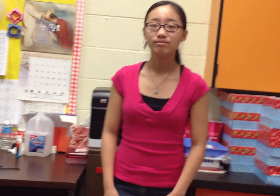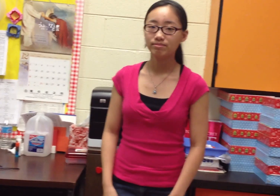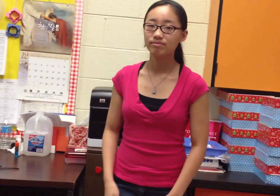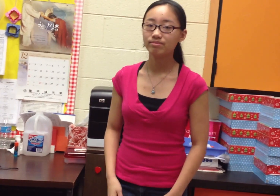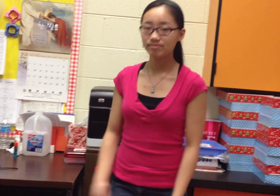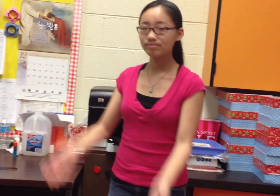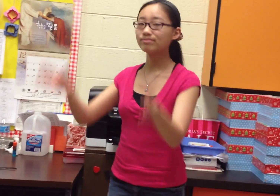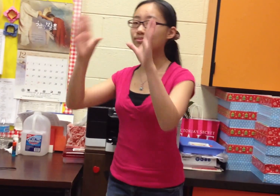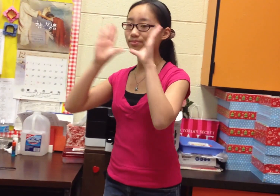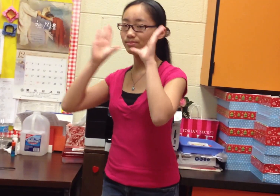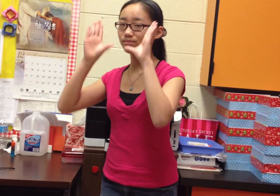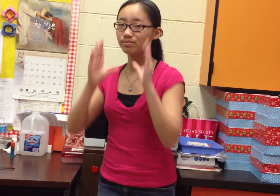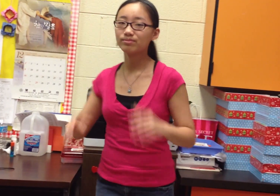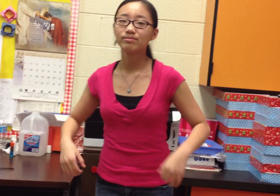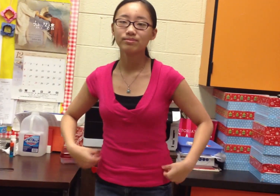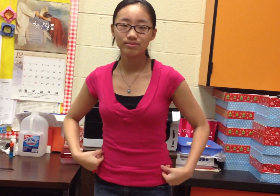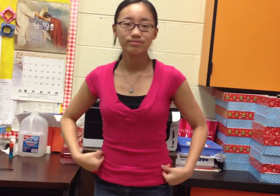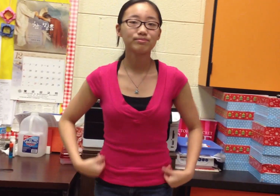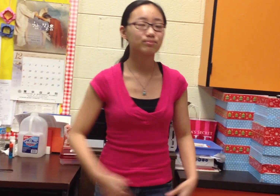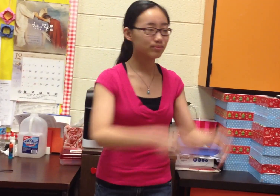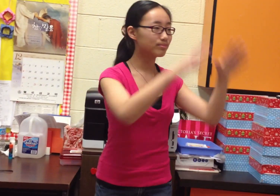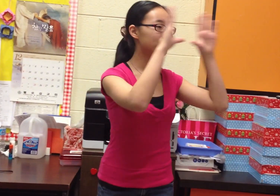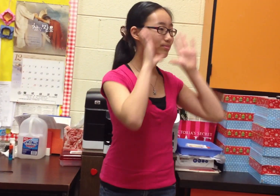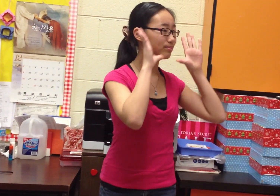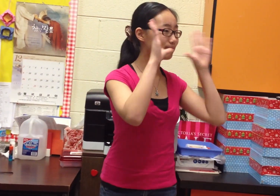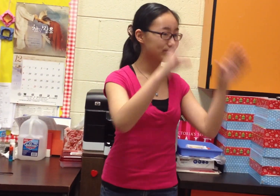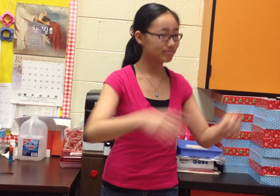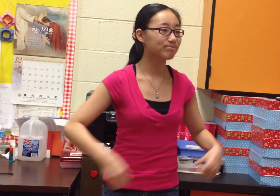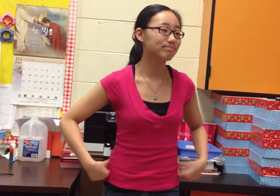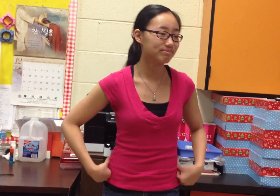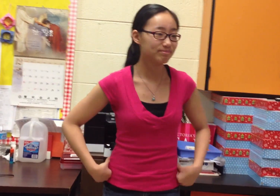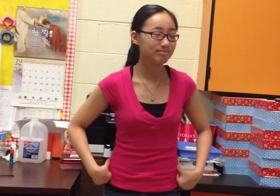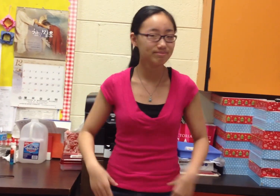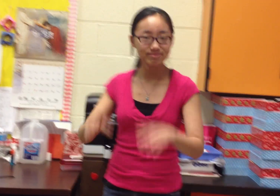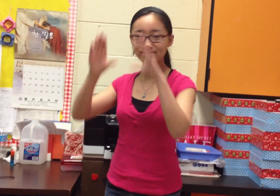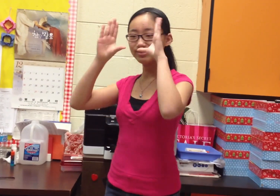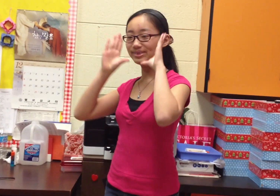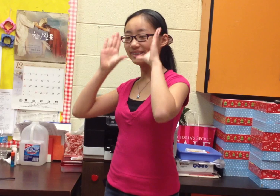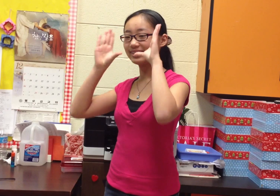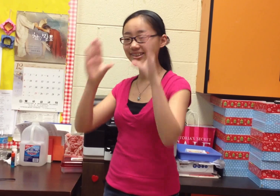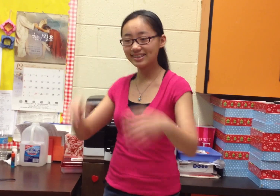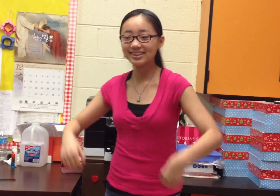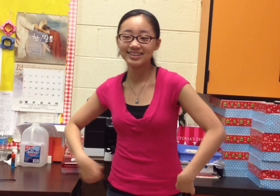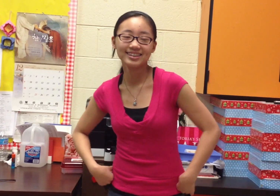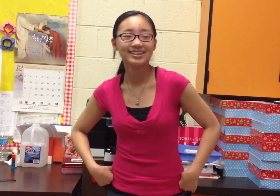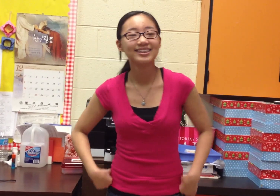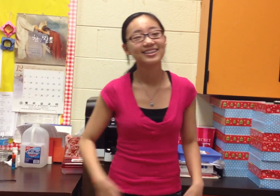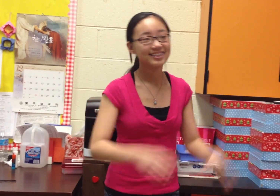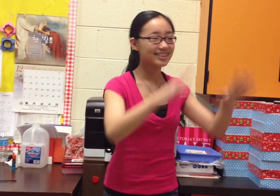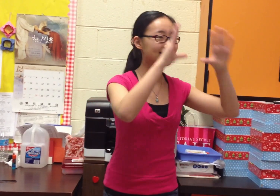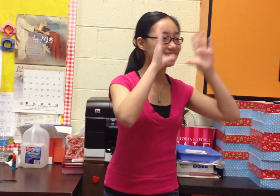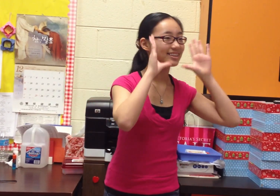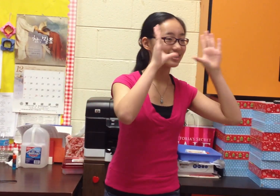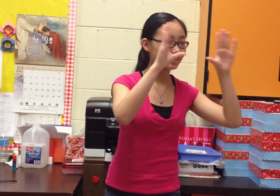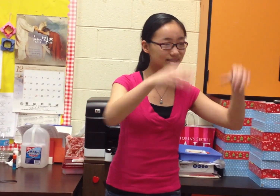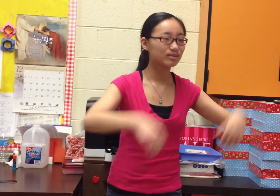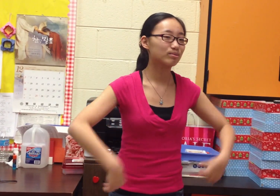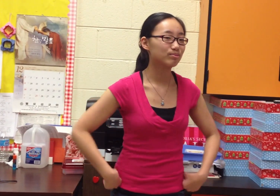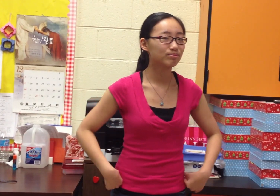The Virgin Mary when the baby was born The Virgin Mary sang when the baby was born